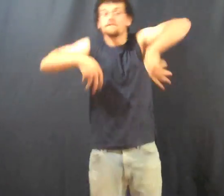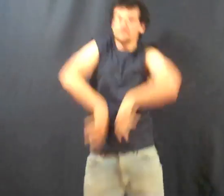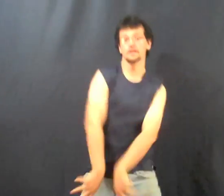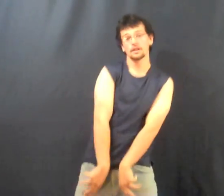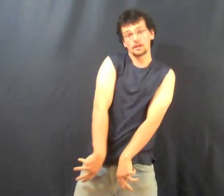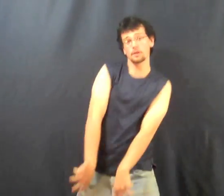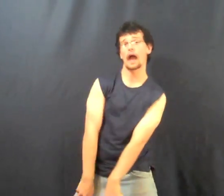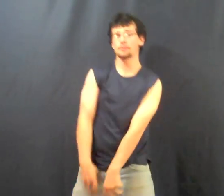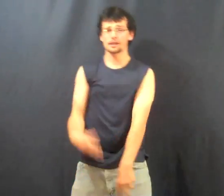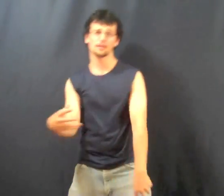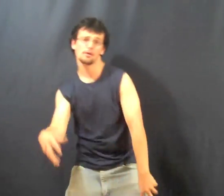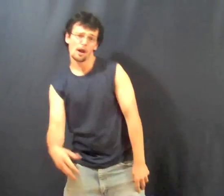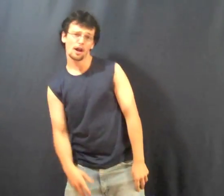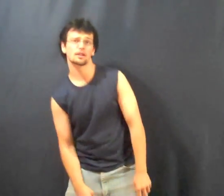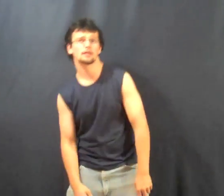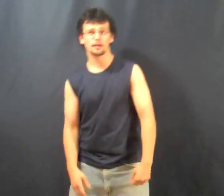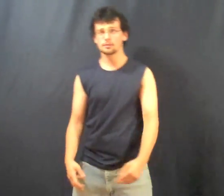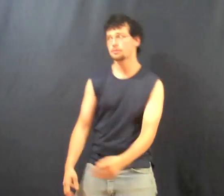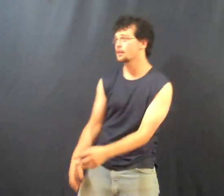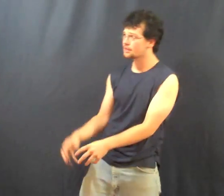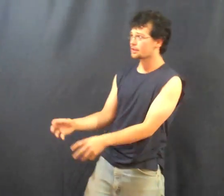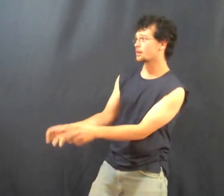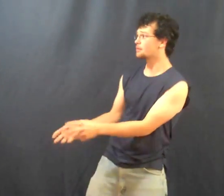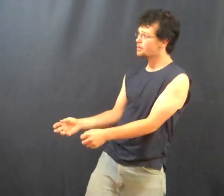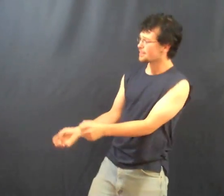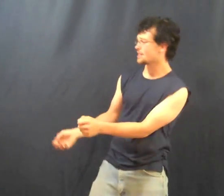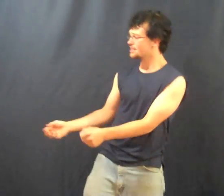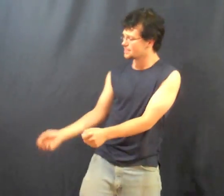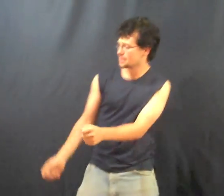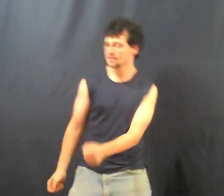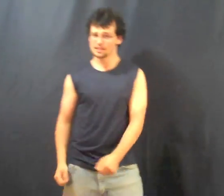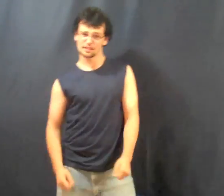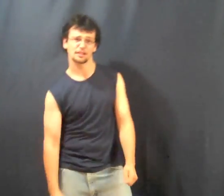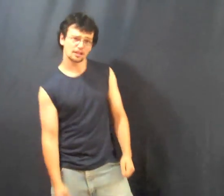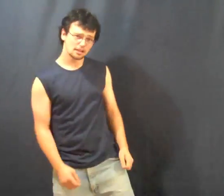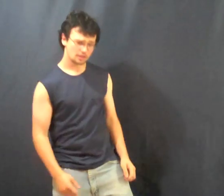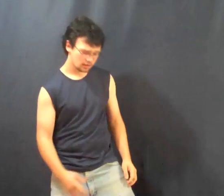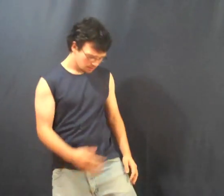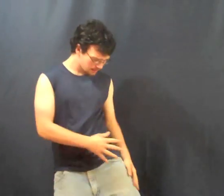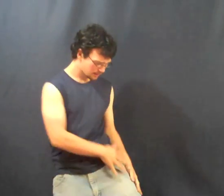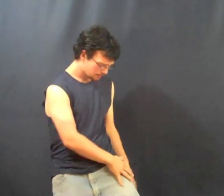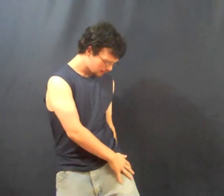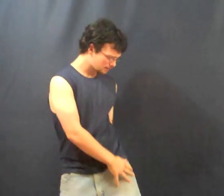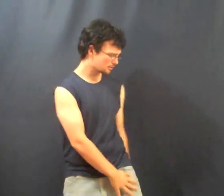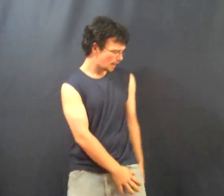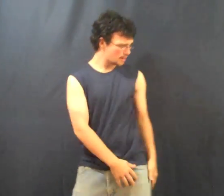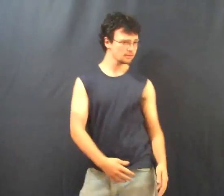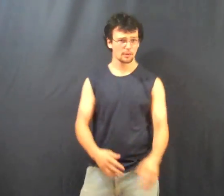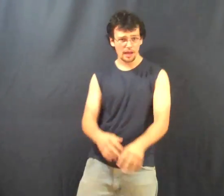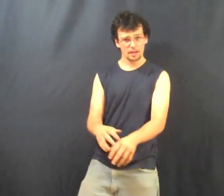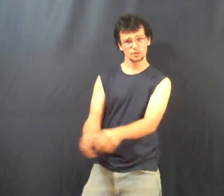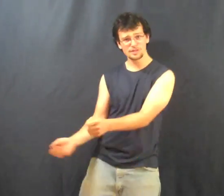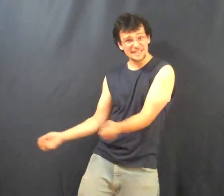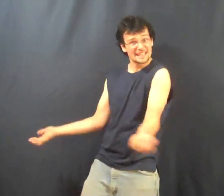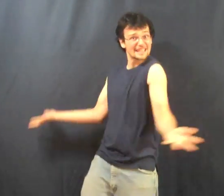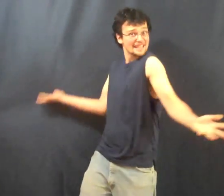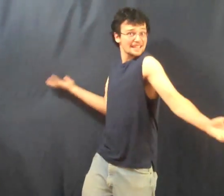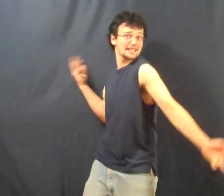I am from Italy. Look at me now, can't you see?